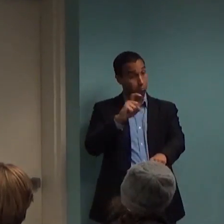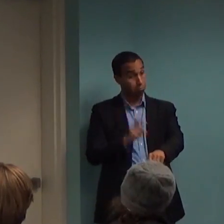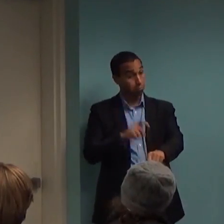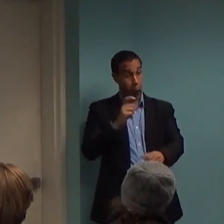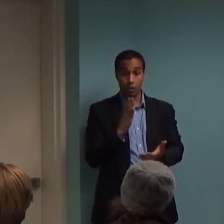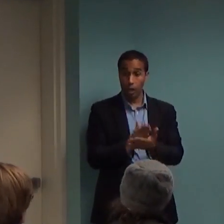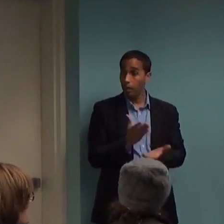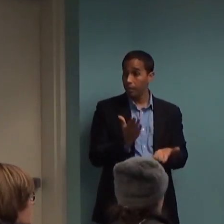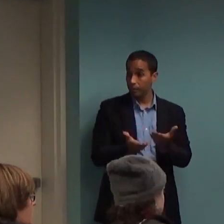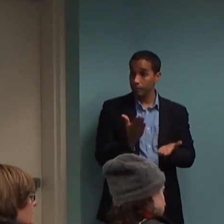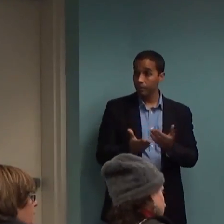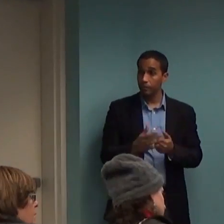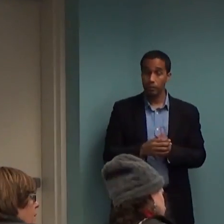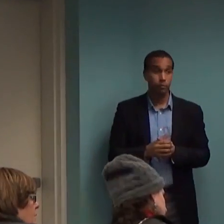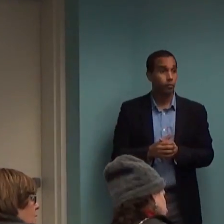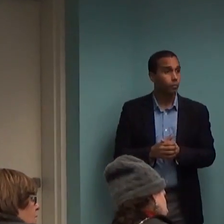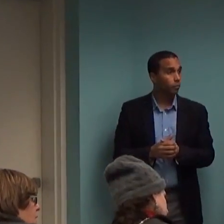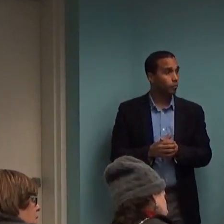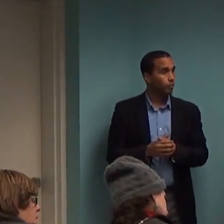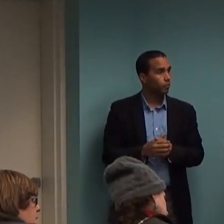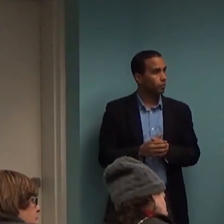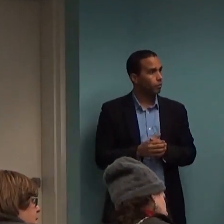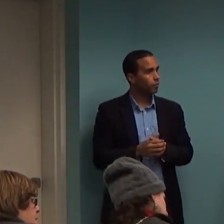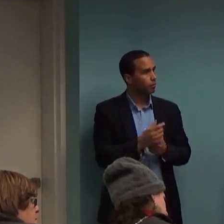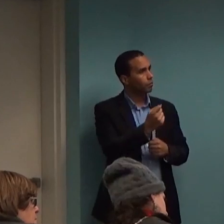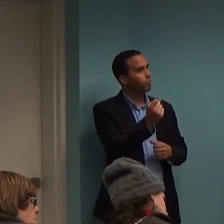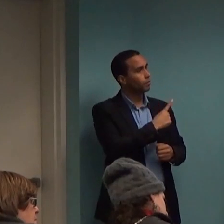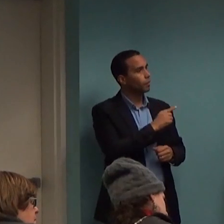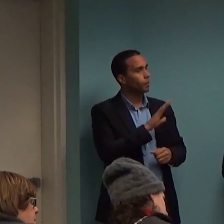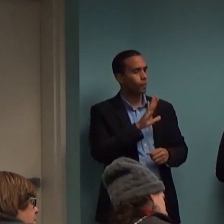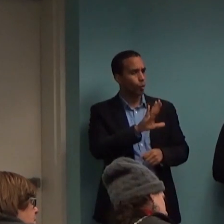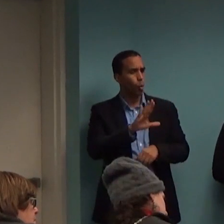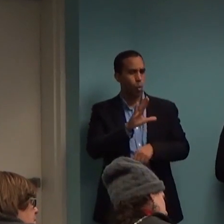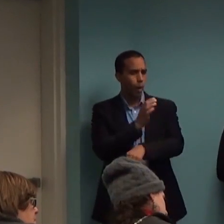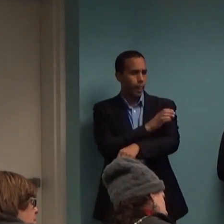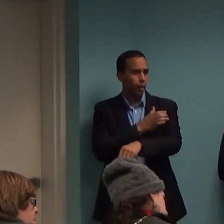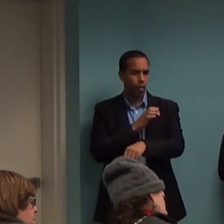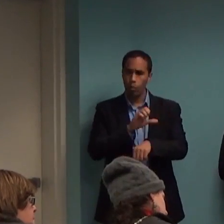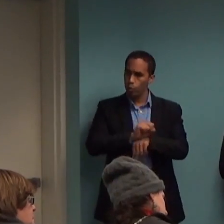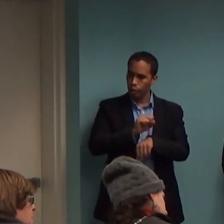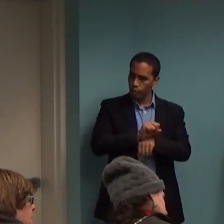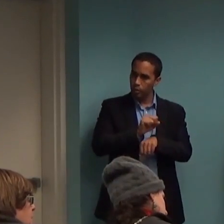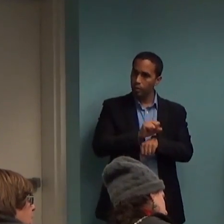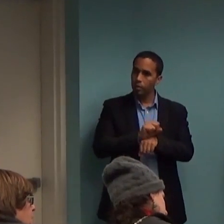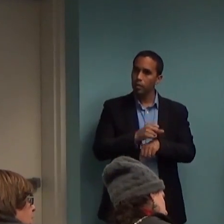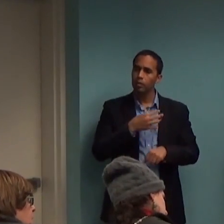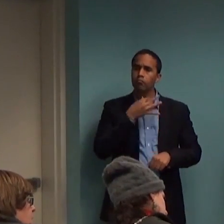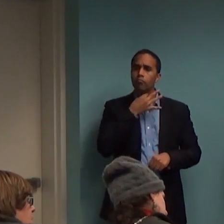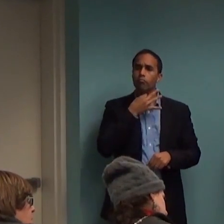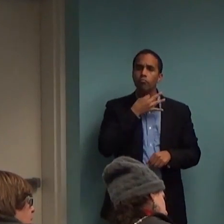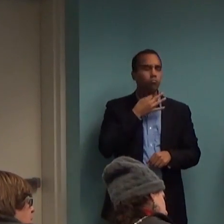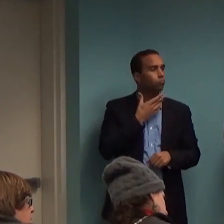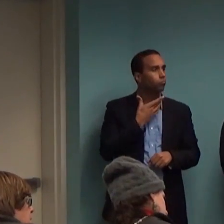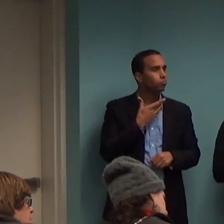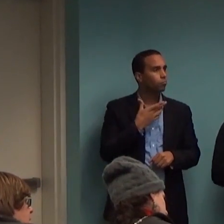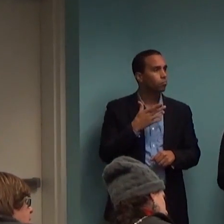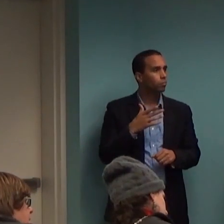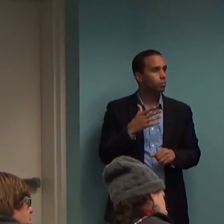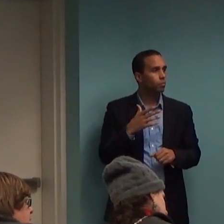Yes? In your clinical work, where do you find the areas that you feel people overuse